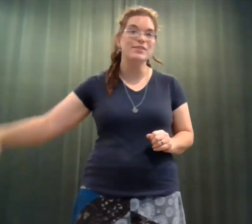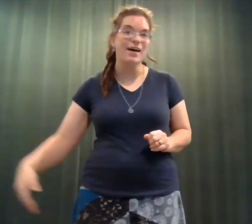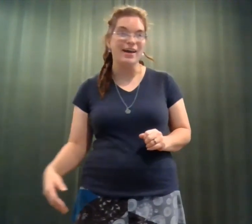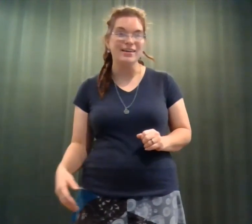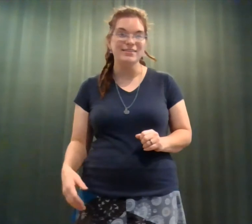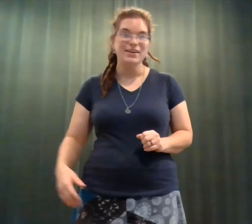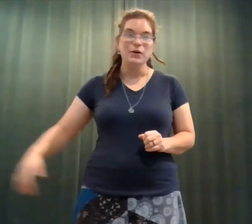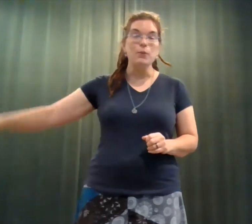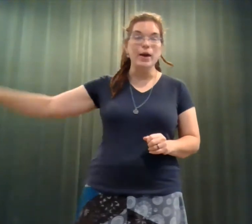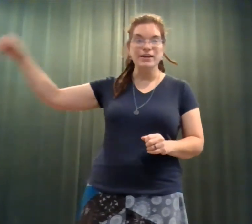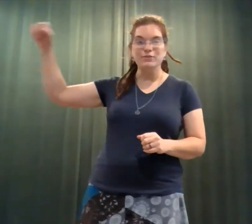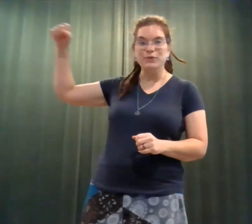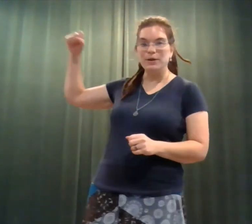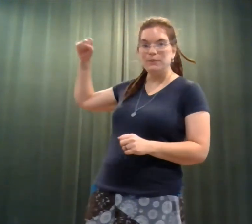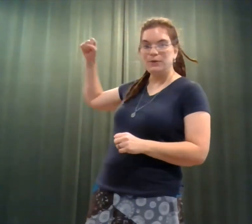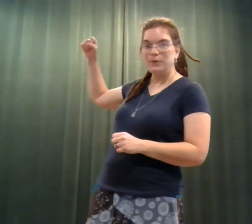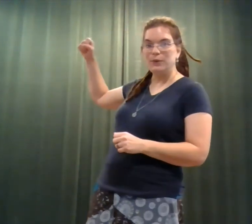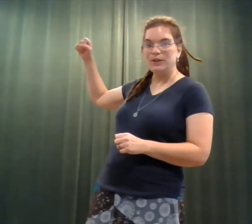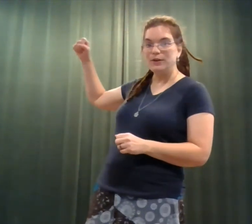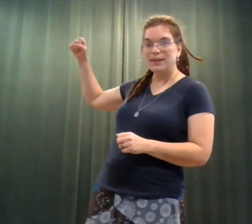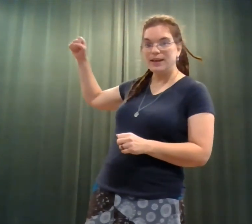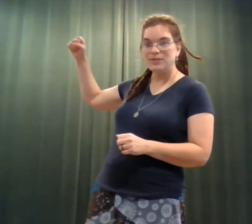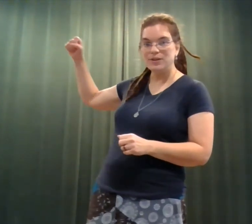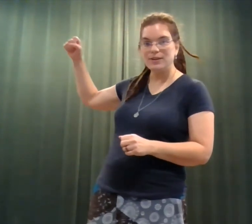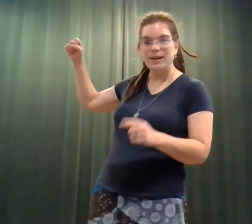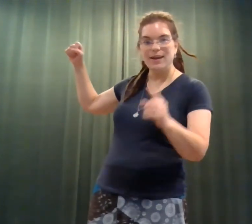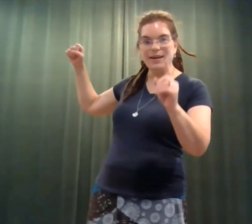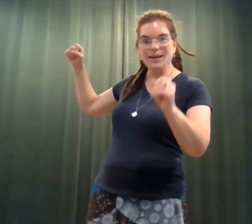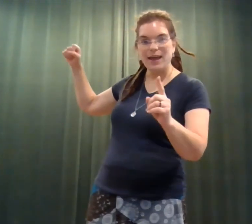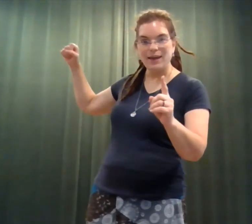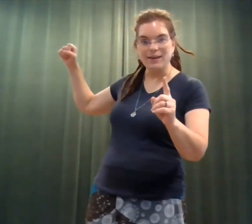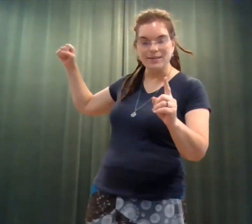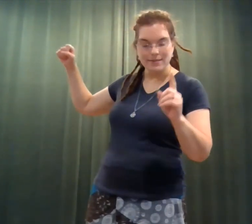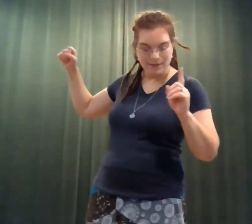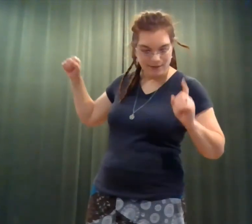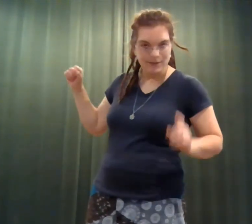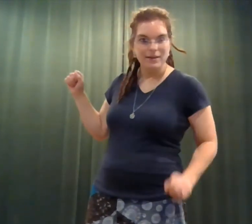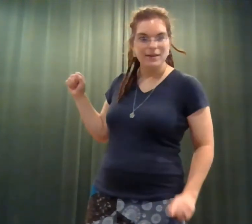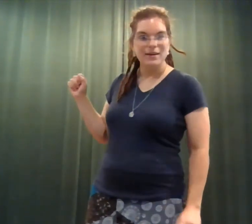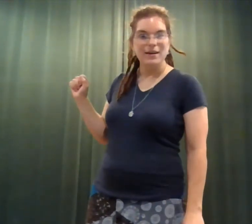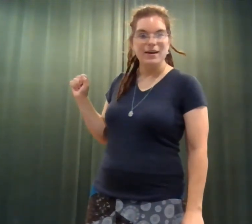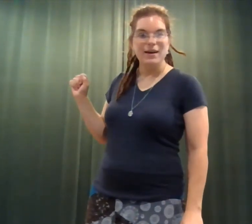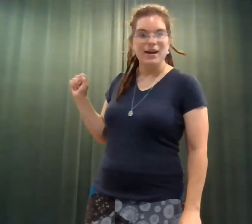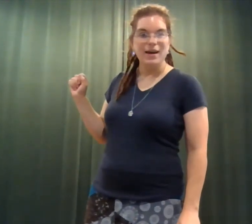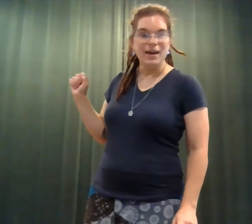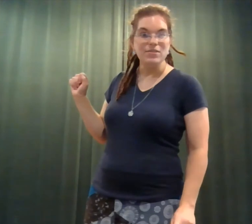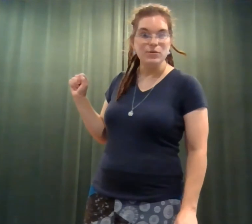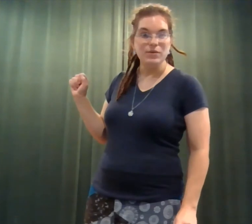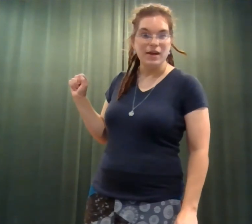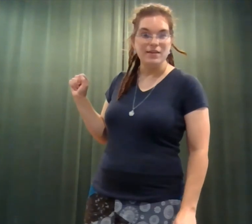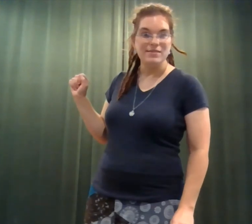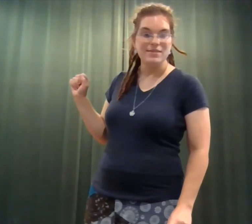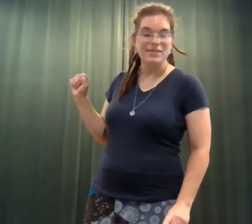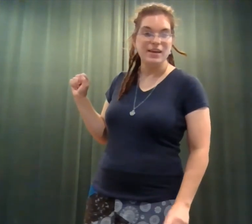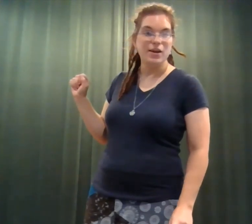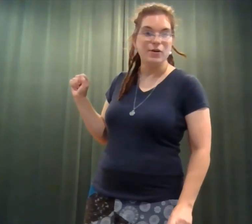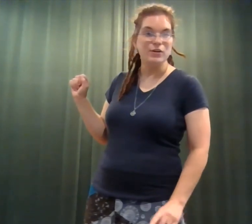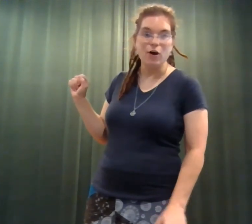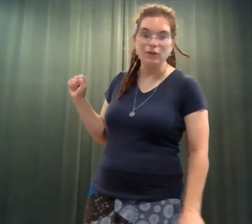side, waiting for him with her lantern and a suitcase that carried all